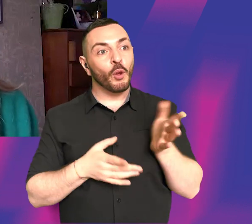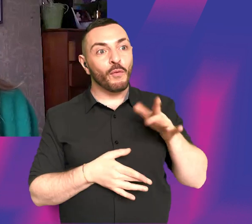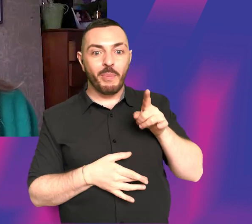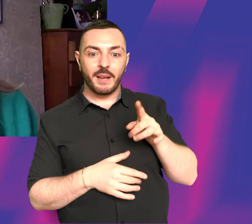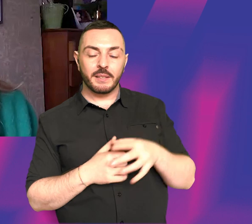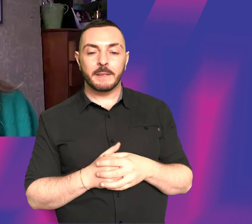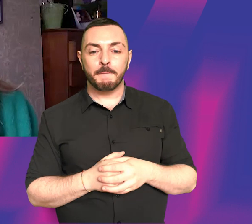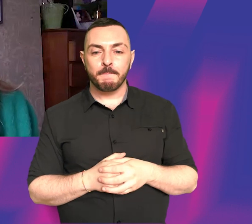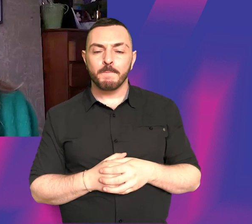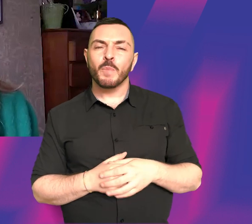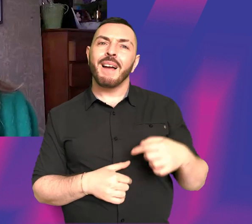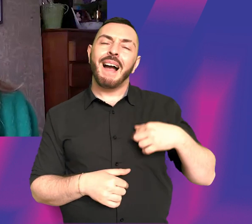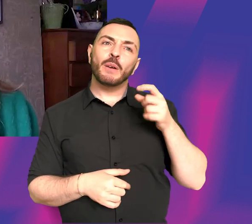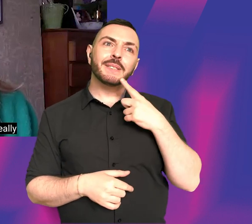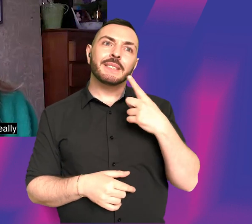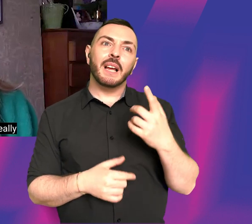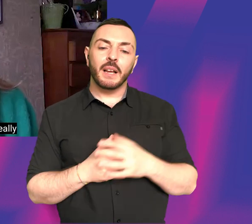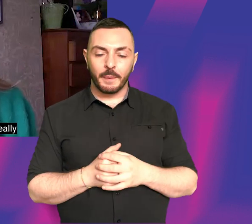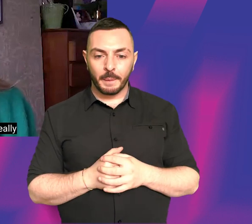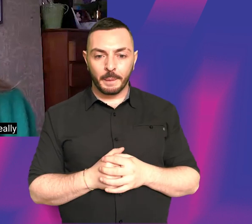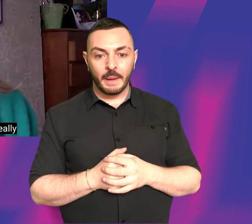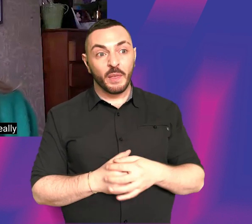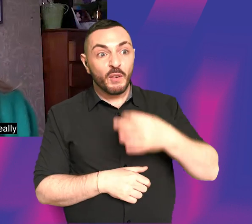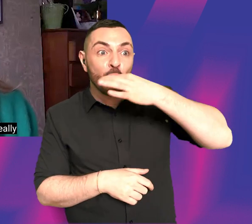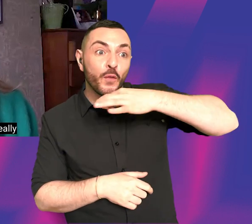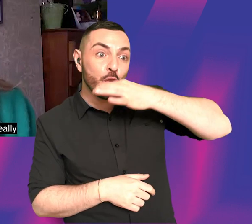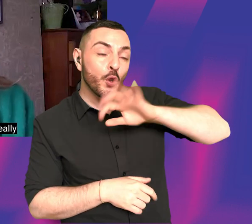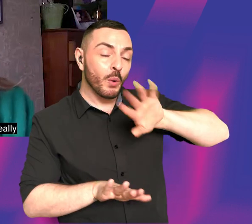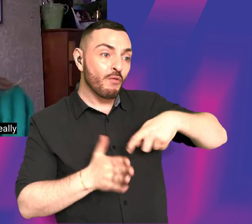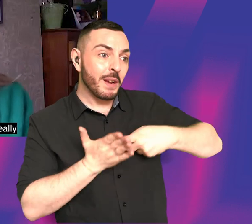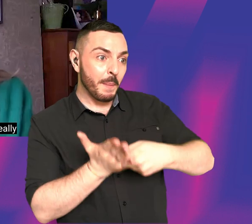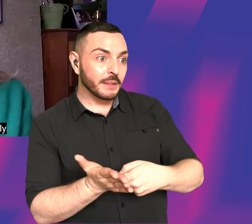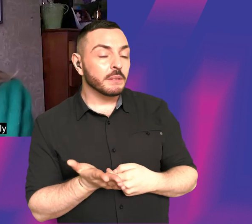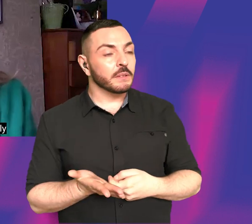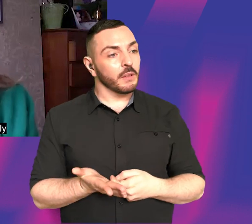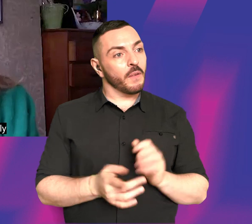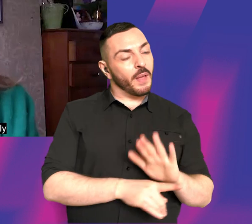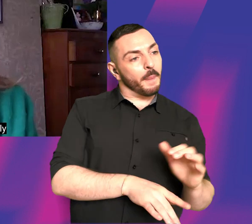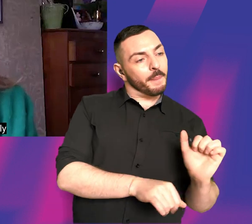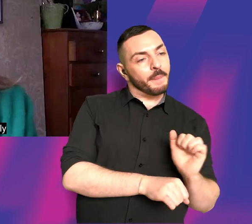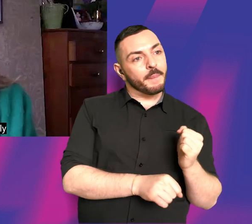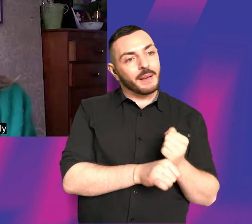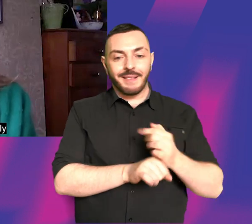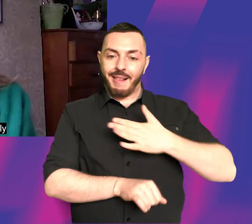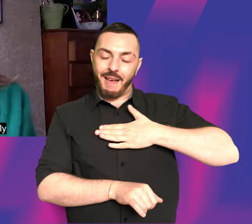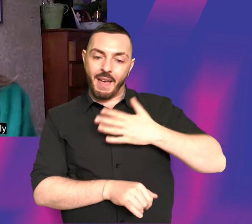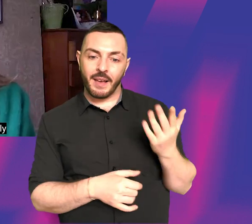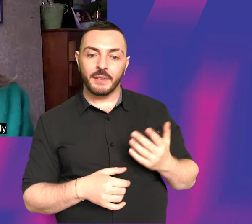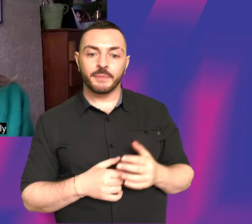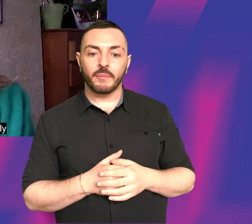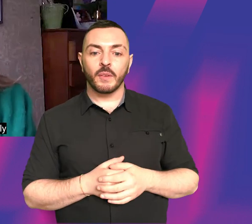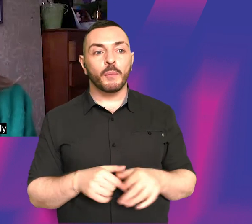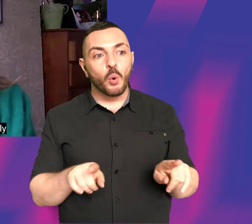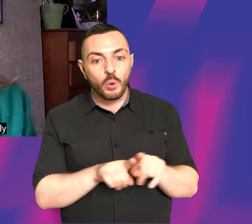yeah, I would say, well, those are a couple of sort of recommendations of filmmakers I really like, but also the importance of